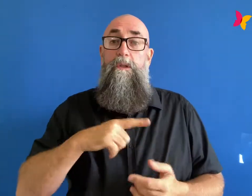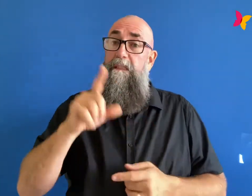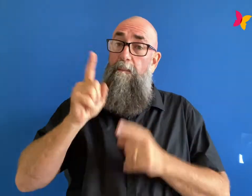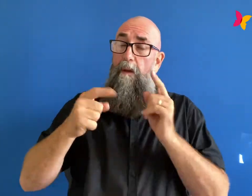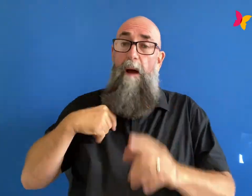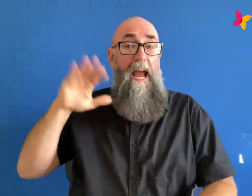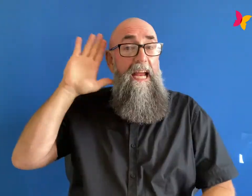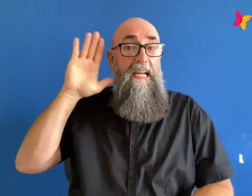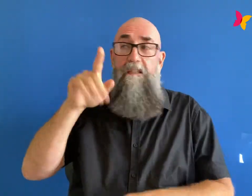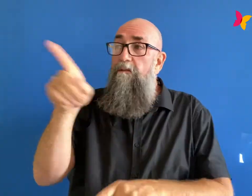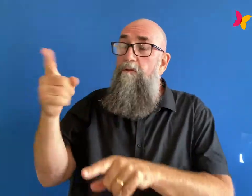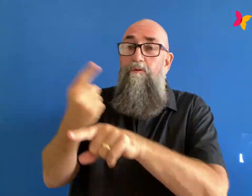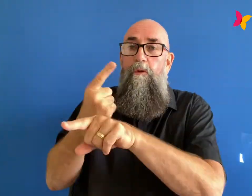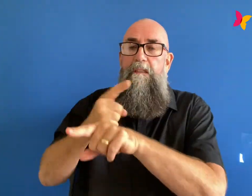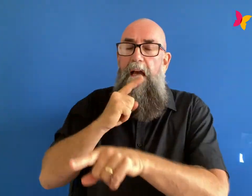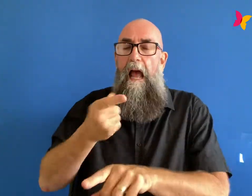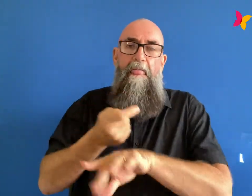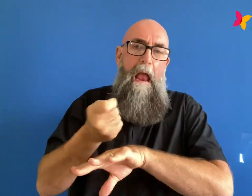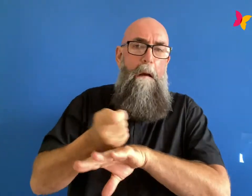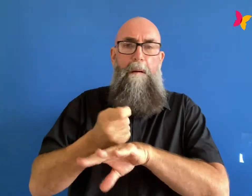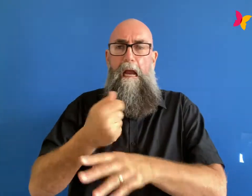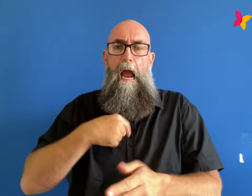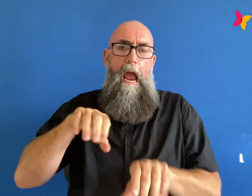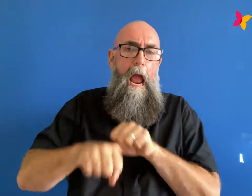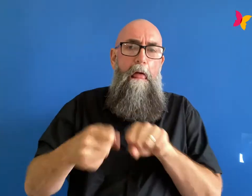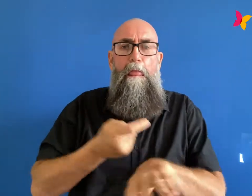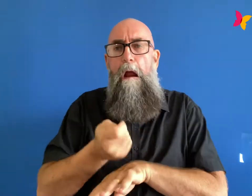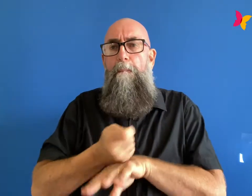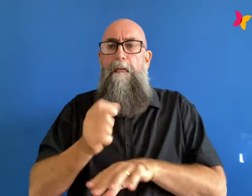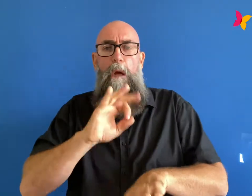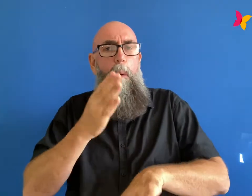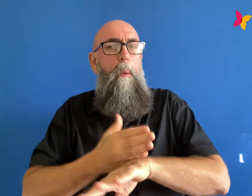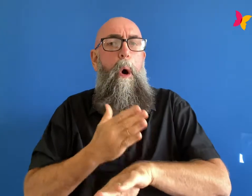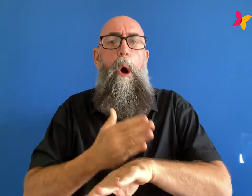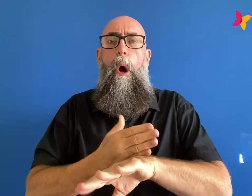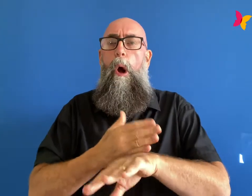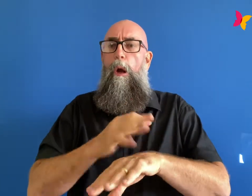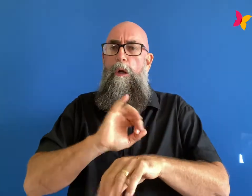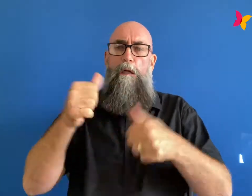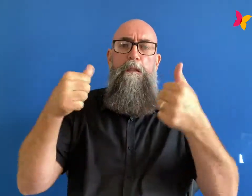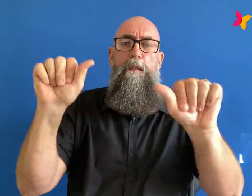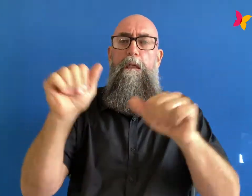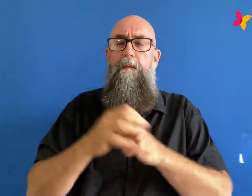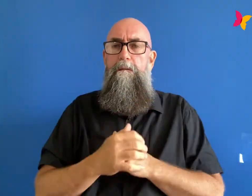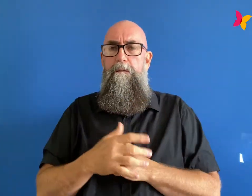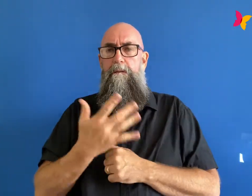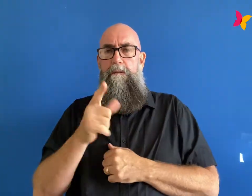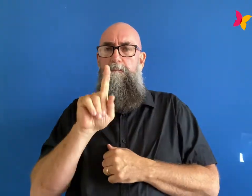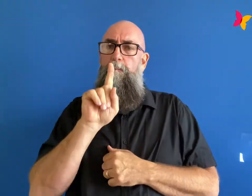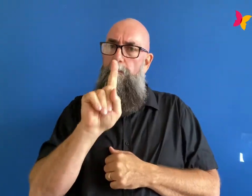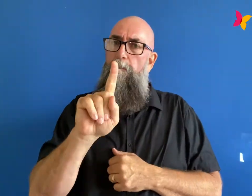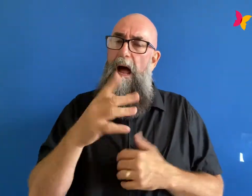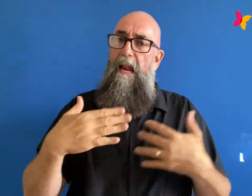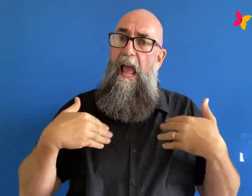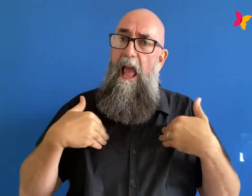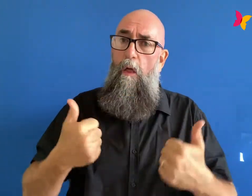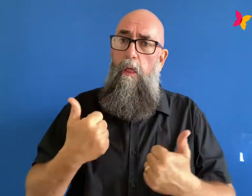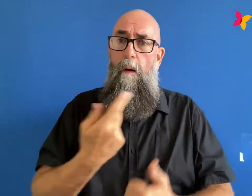find the right person sometimes at least that's what i feel but health professionals aside like mum and dad and my brother played a really